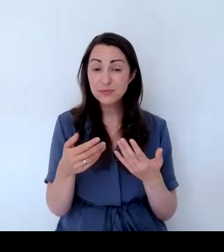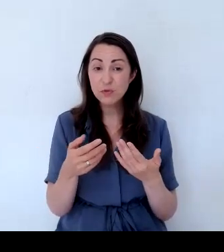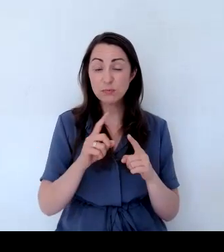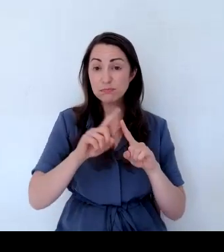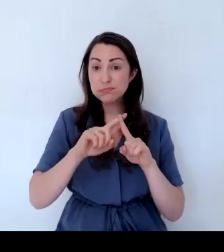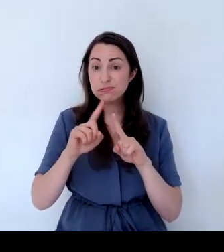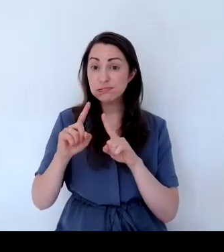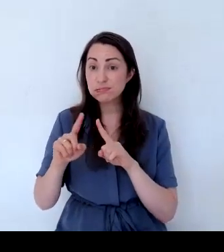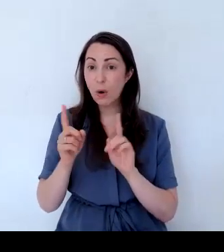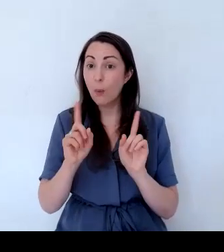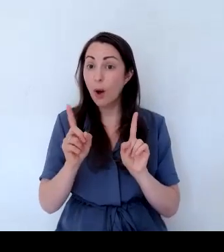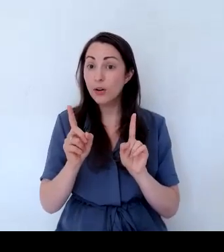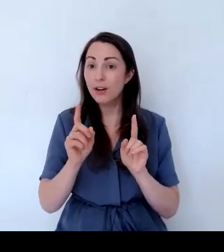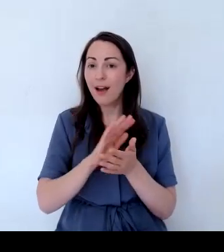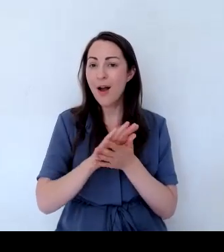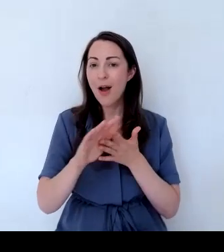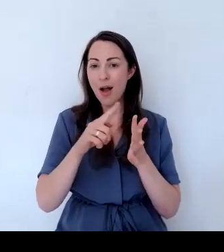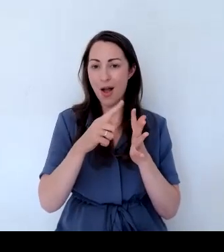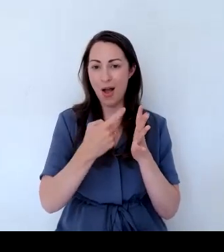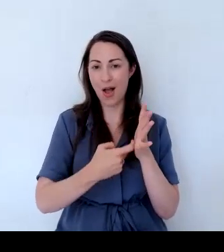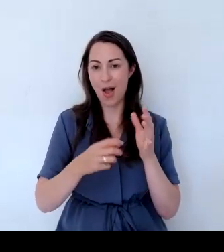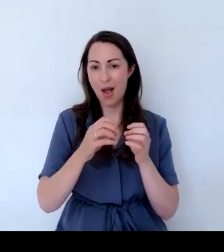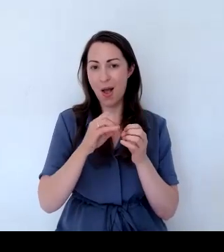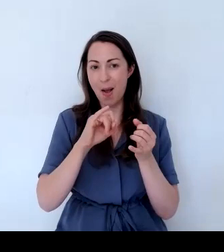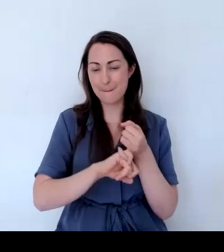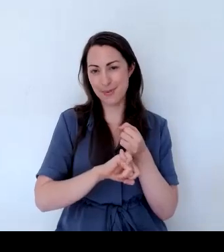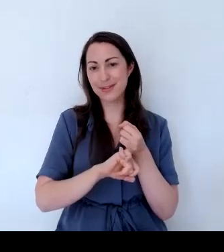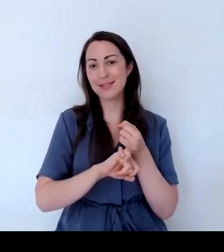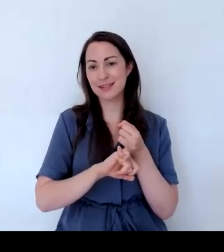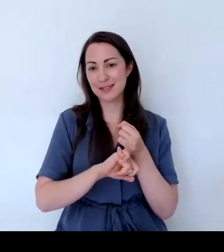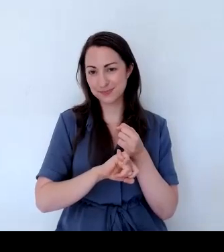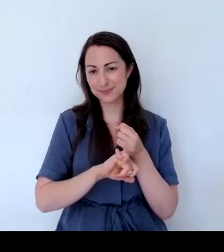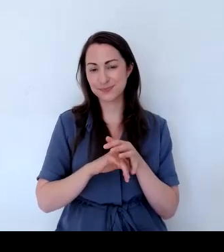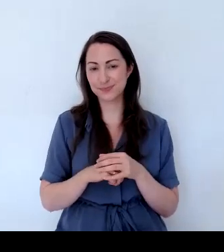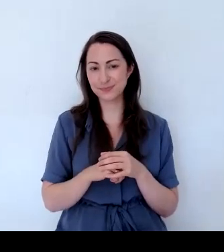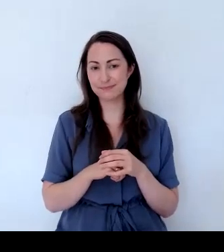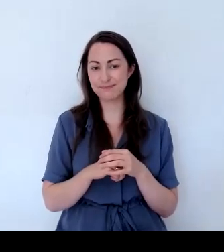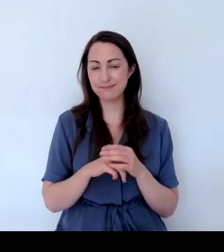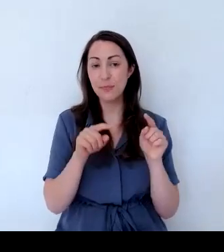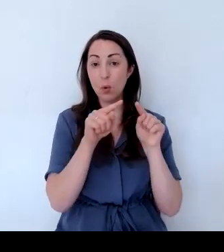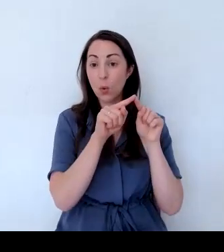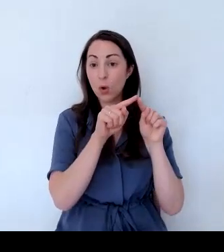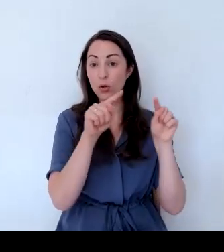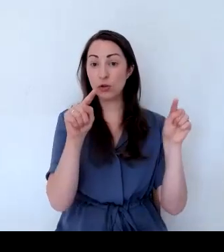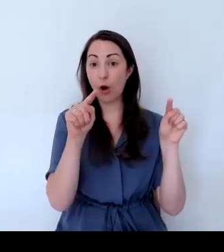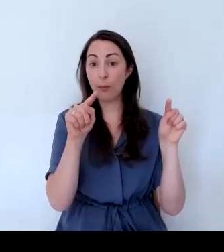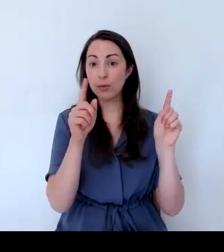I'm actually going to plant some lavender. We've got some